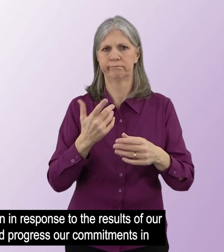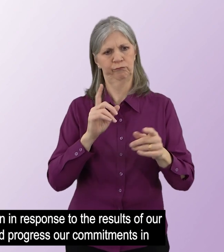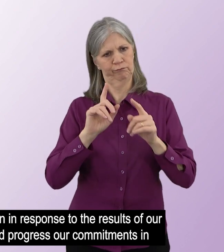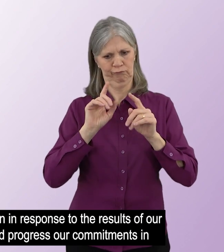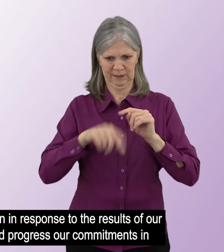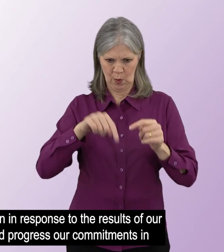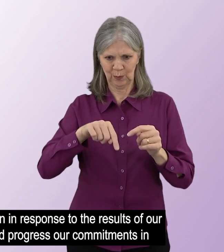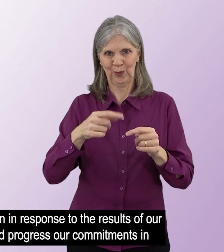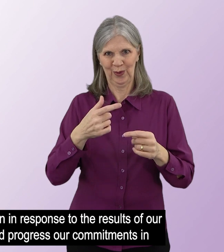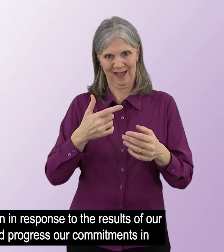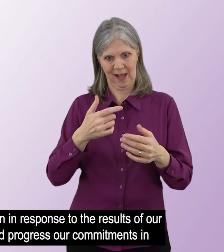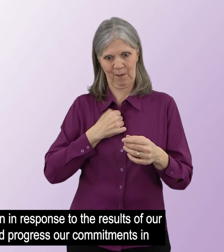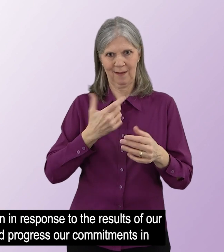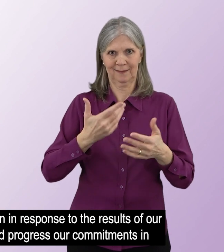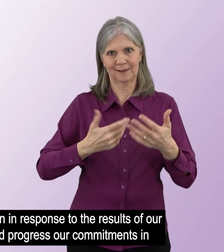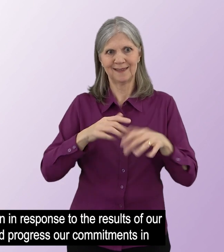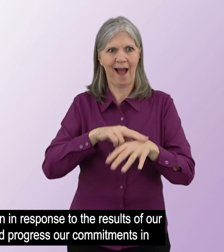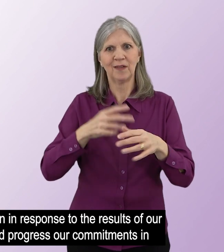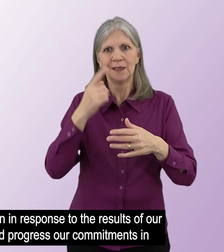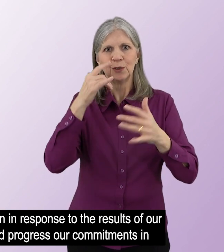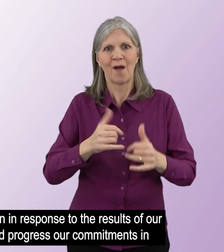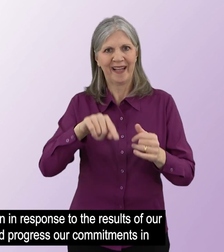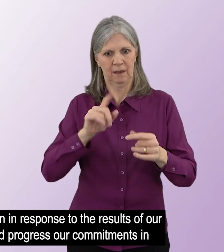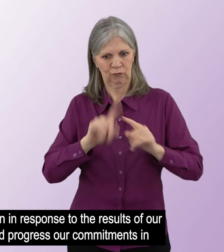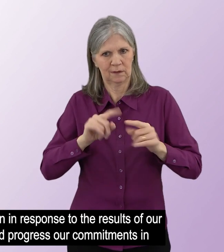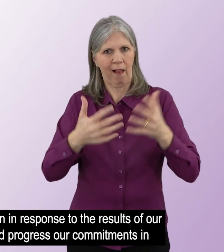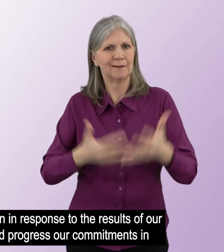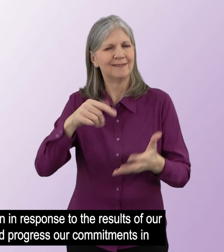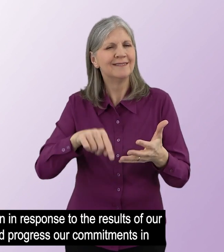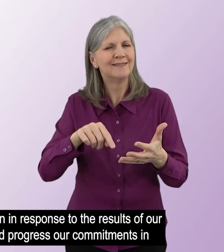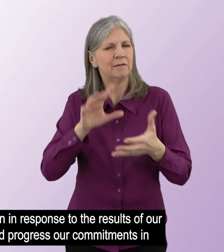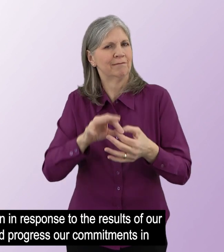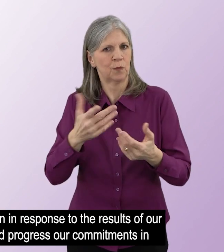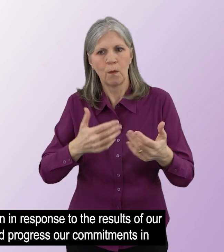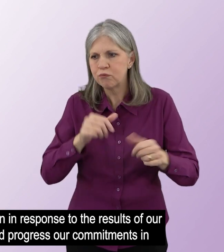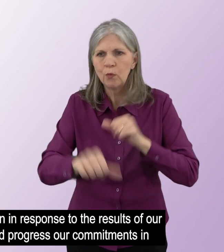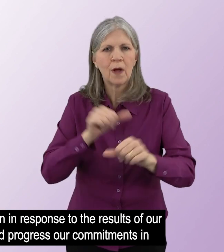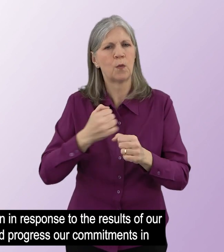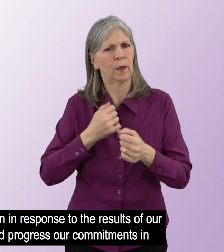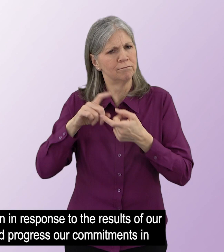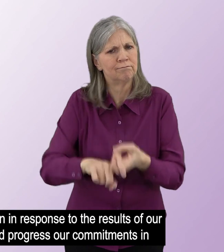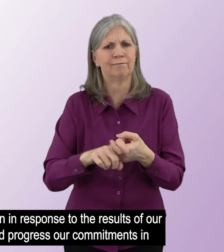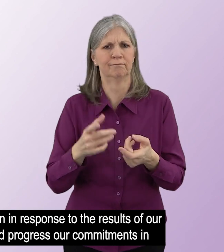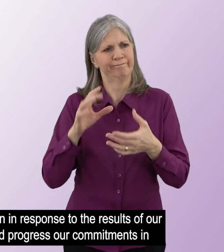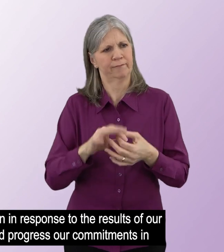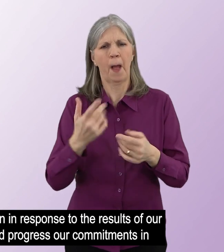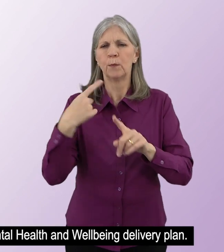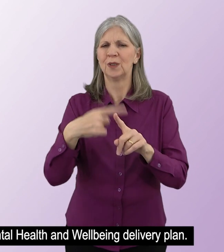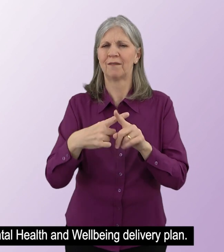We will take action in response to the results of our staff survey and progress our commitments in the Positive About Mental Health